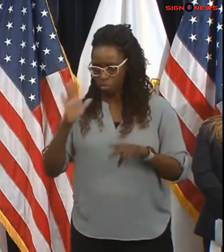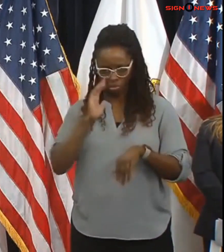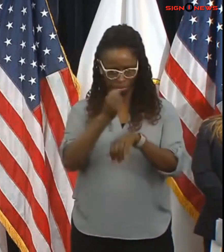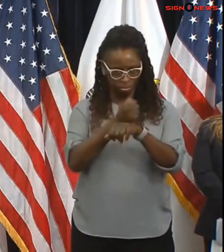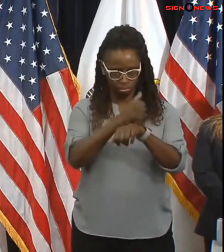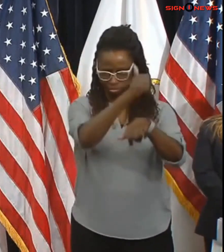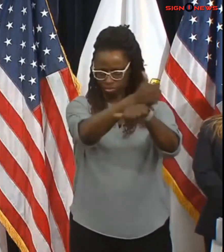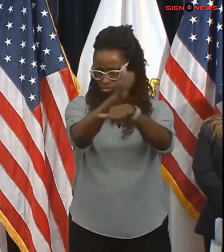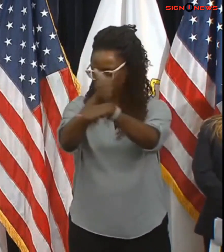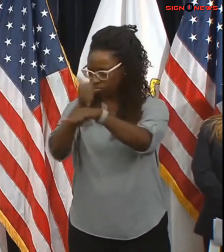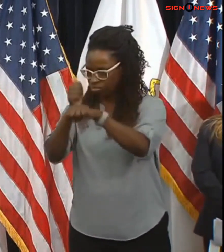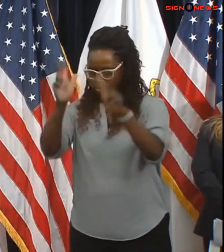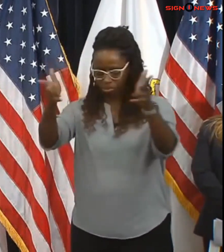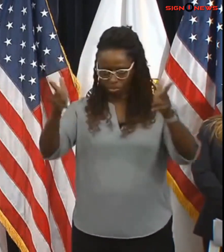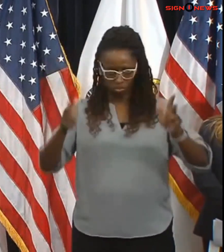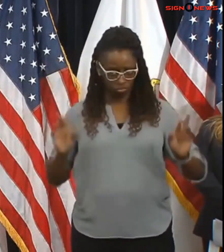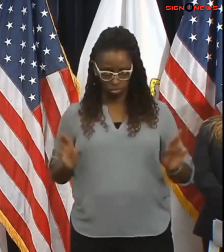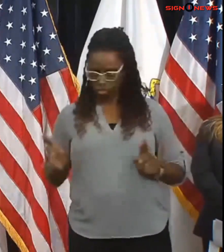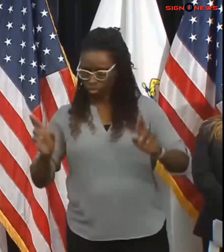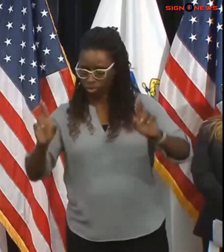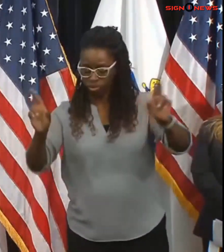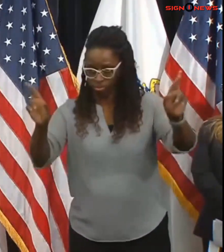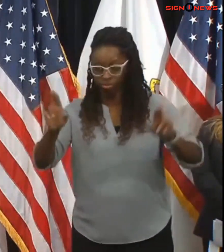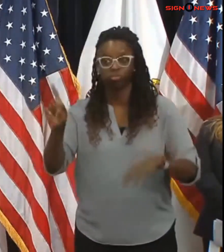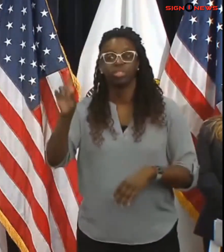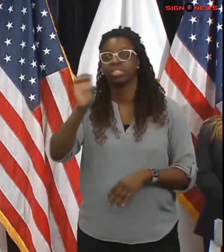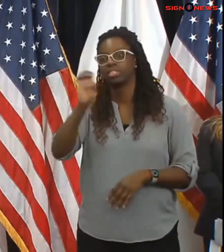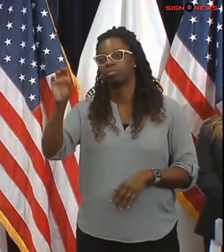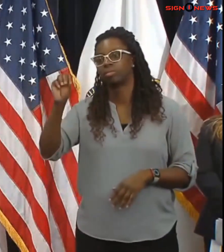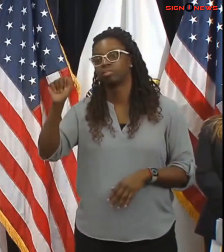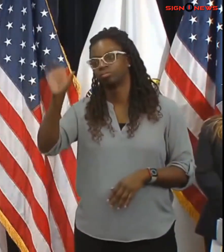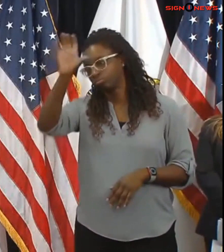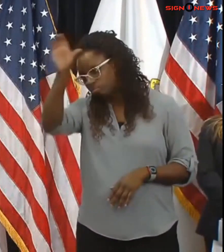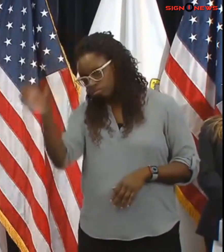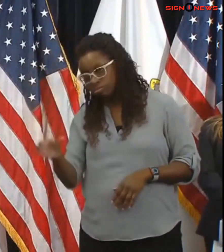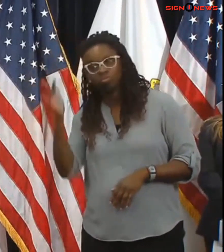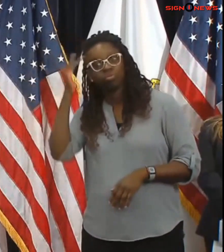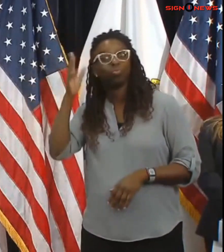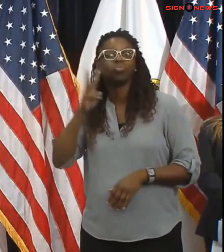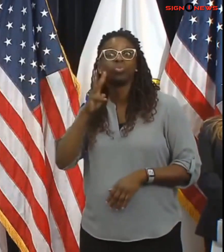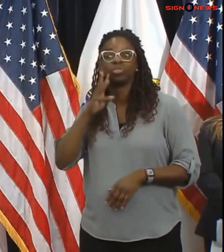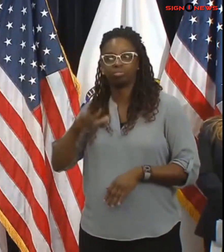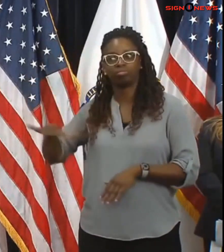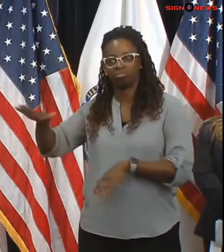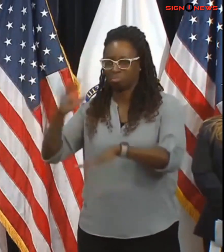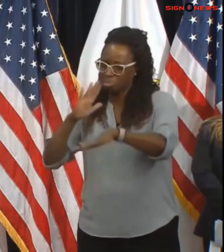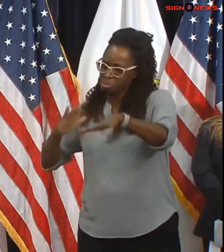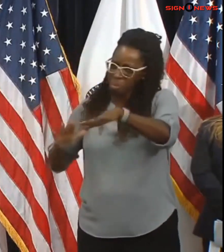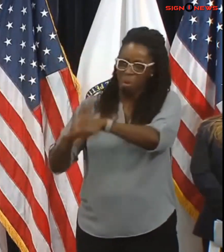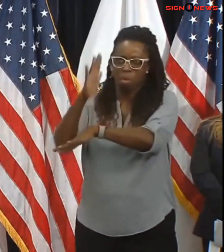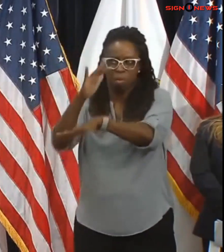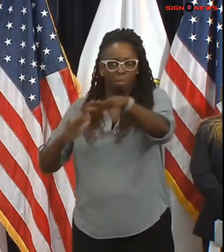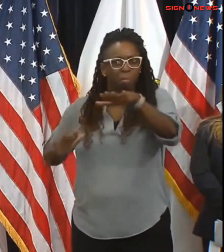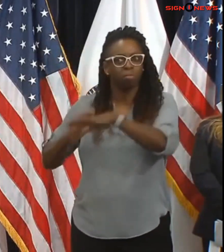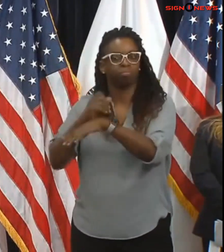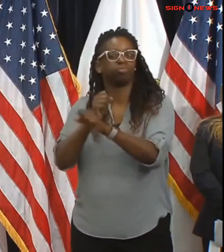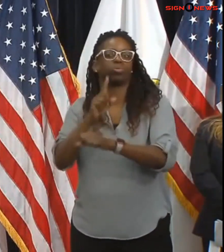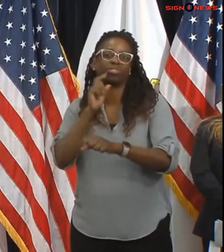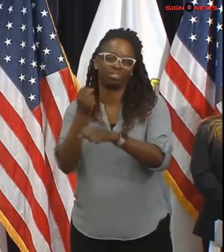Massachusetts to help with both high water rescues and stranded drivers. They'll be doing that work alongside our colleagues with the state